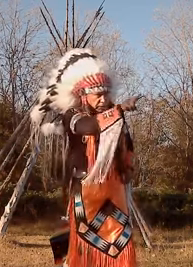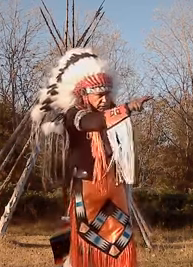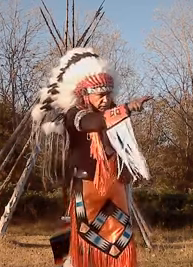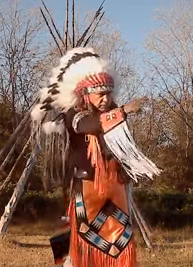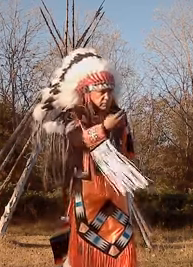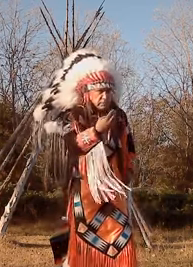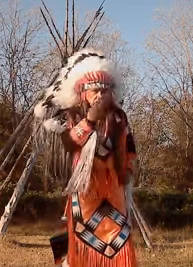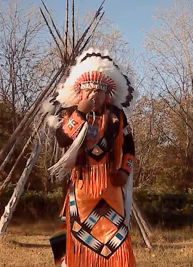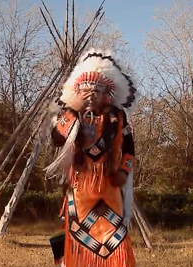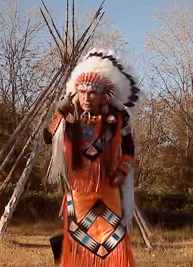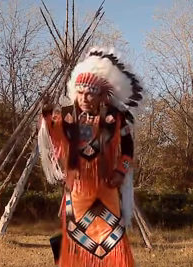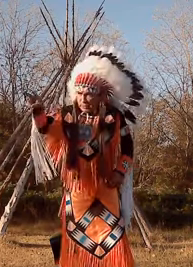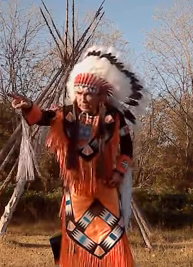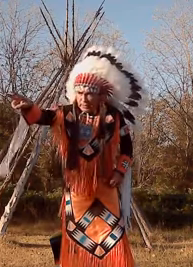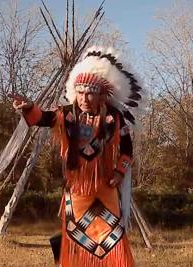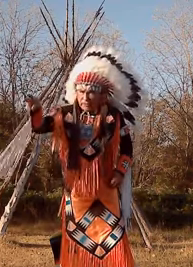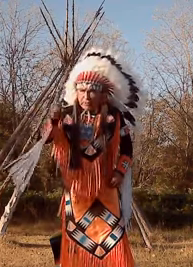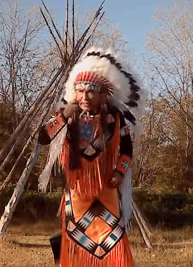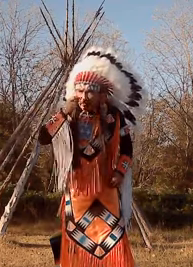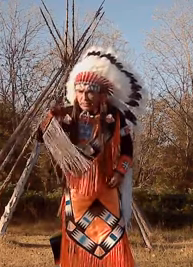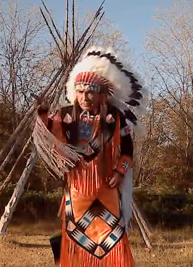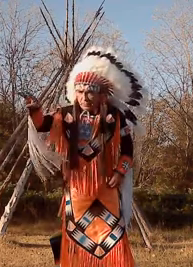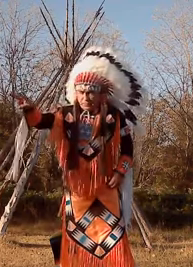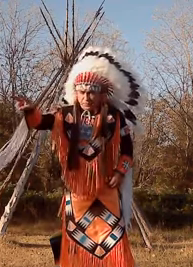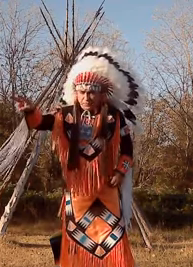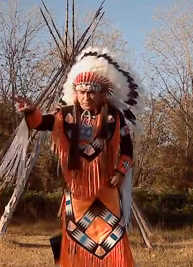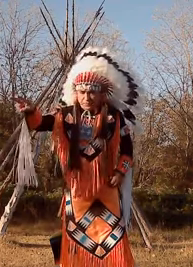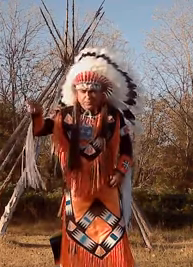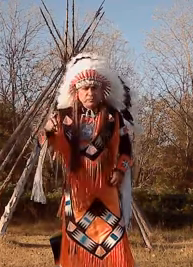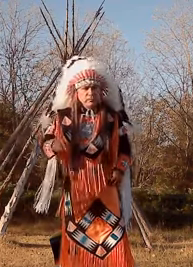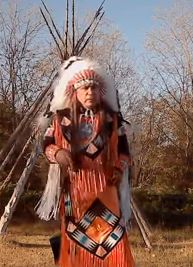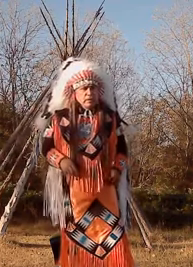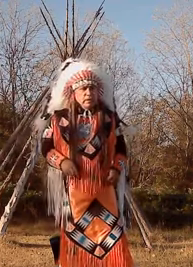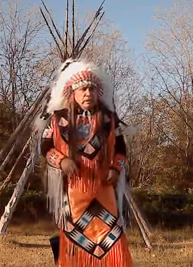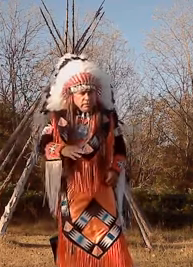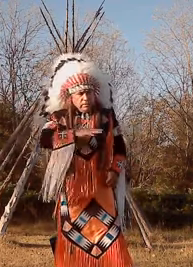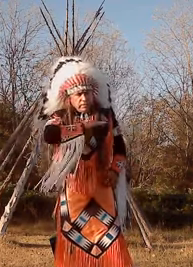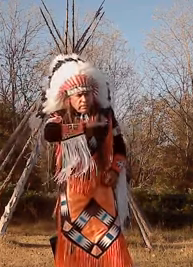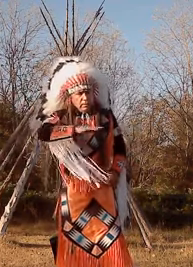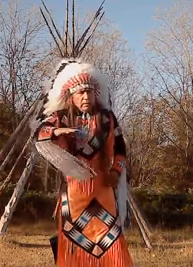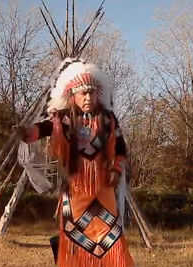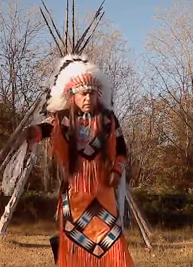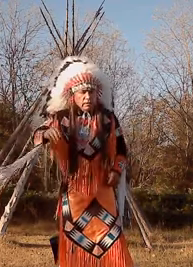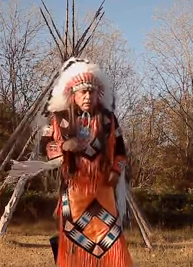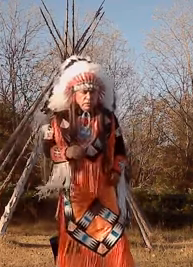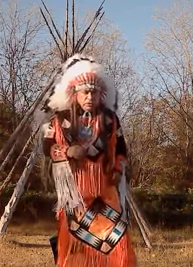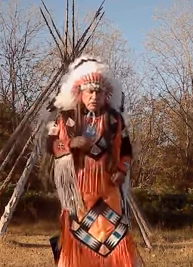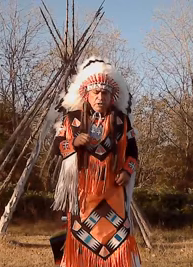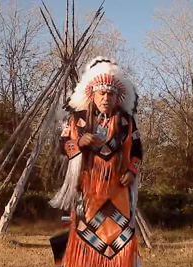this we see it was good